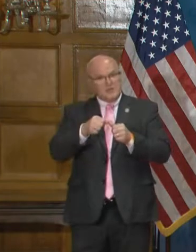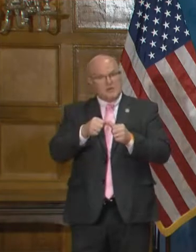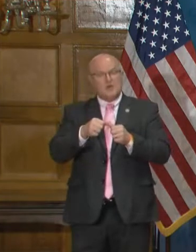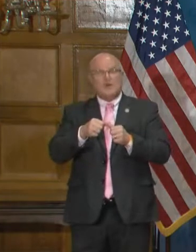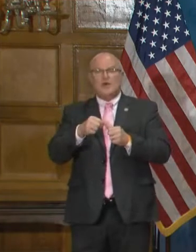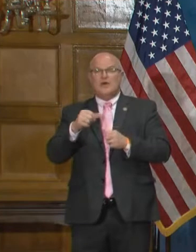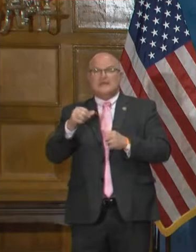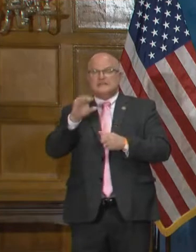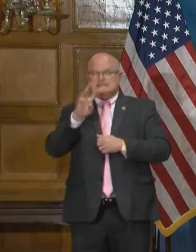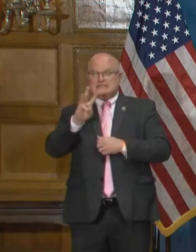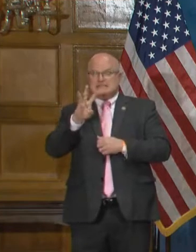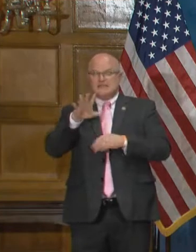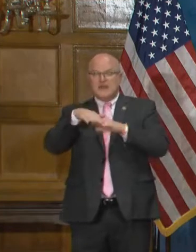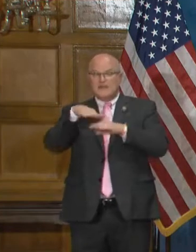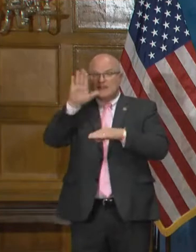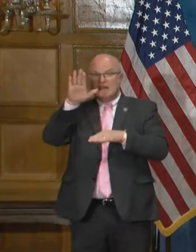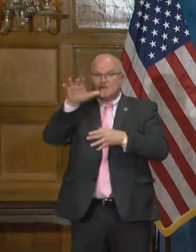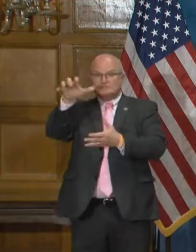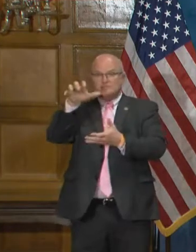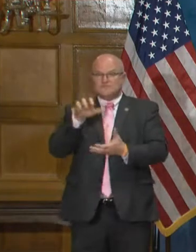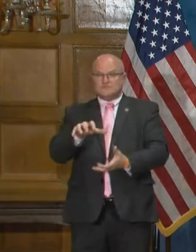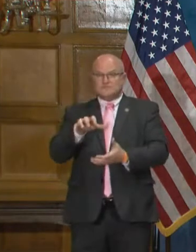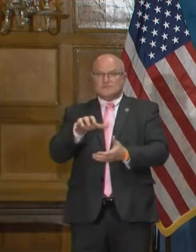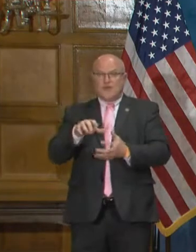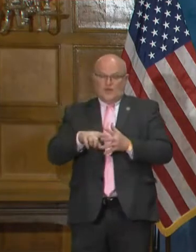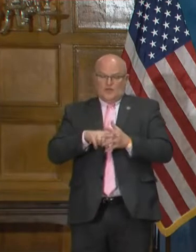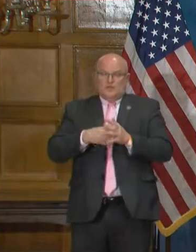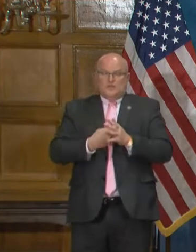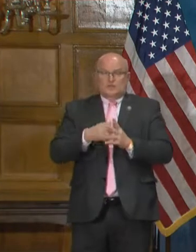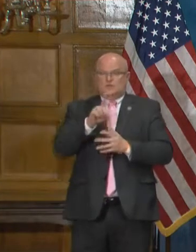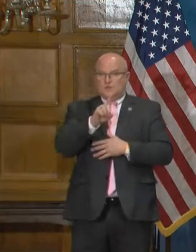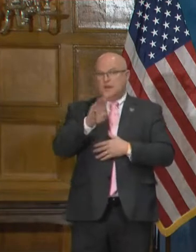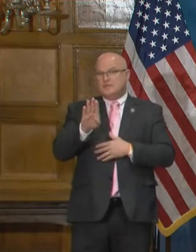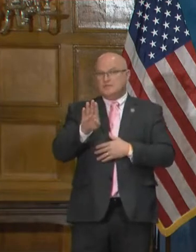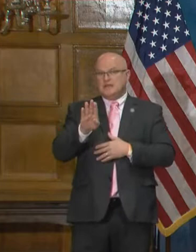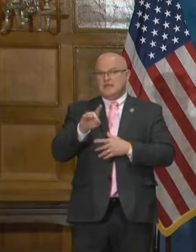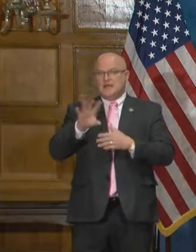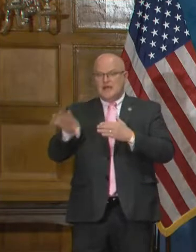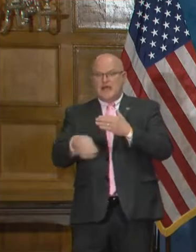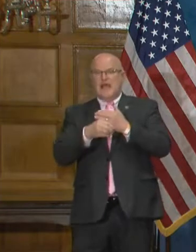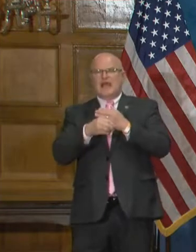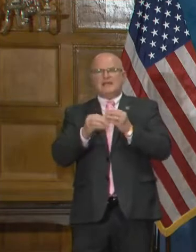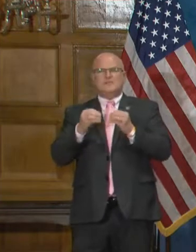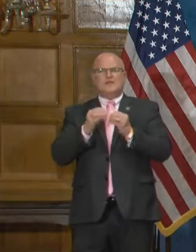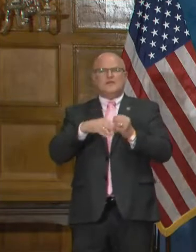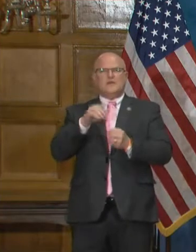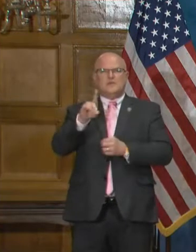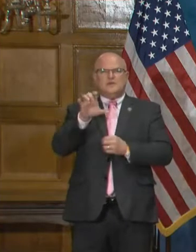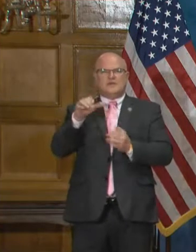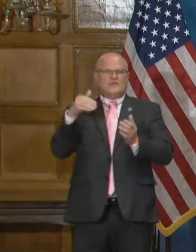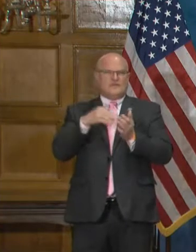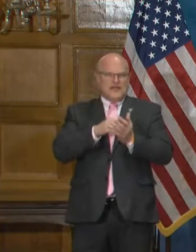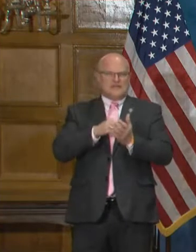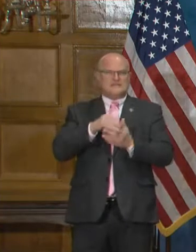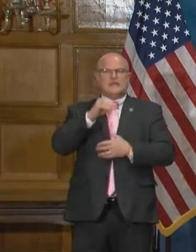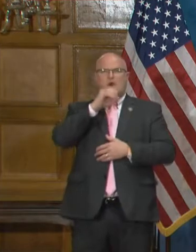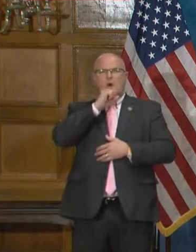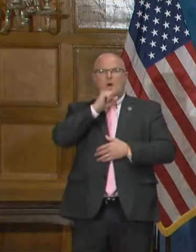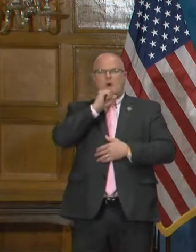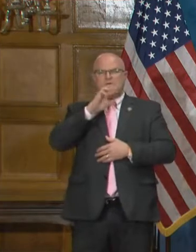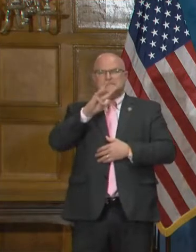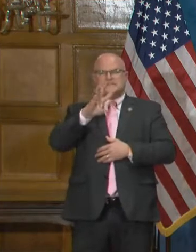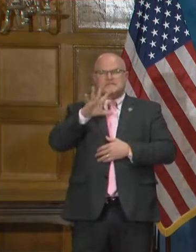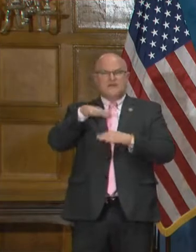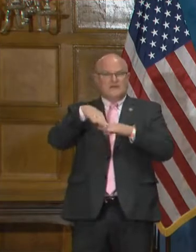move 65 plus in there so not only are we doing the original 1b but we're adding over 100,000 of 65 plus to that